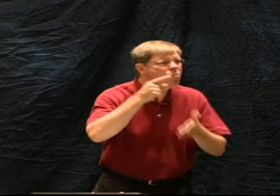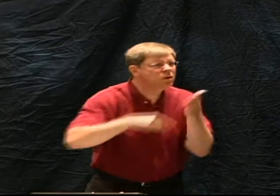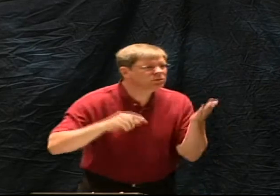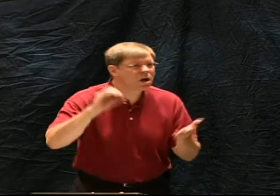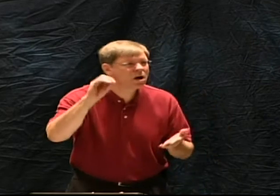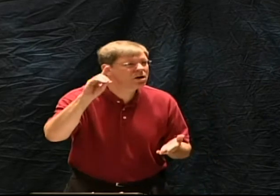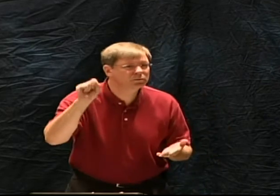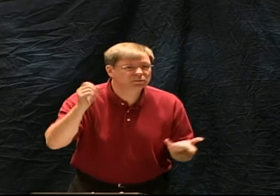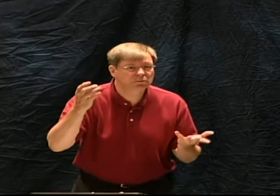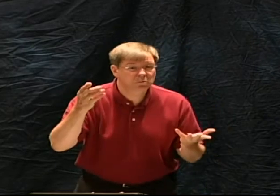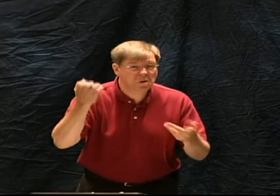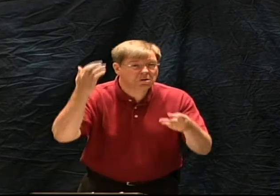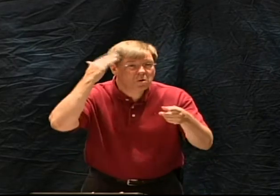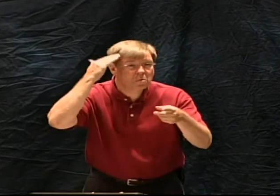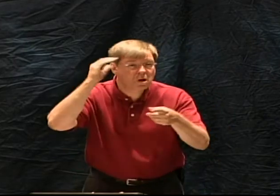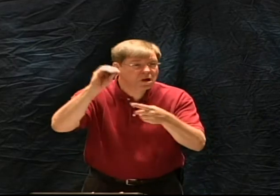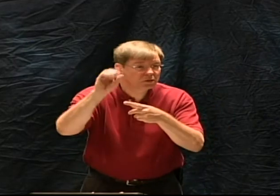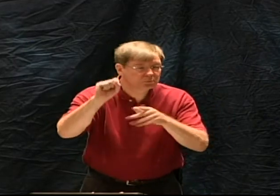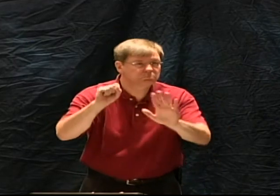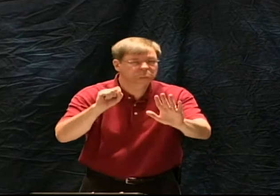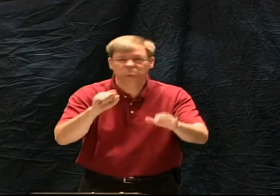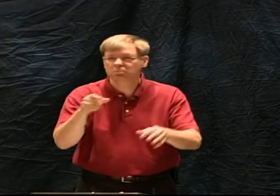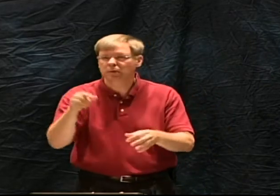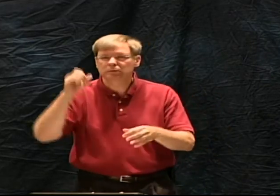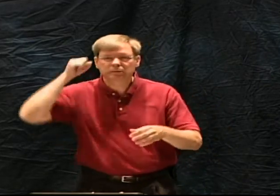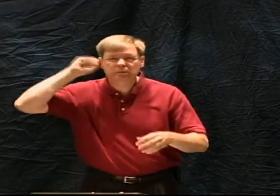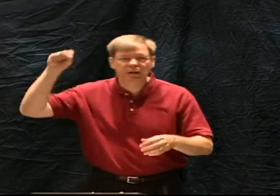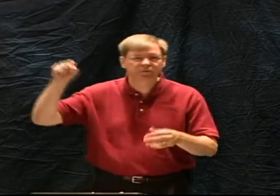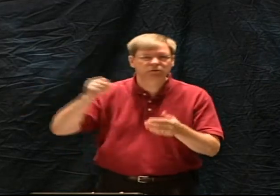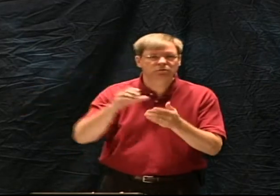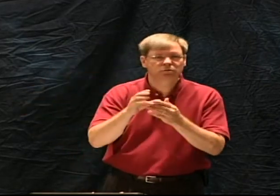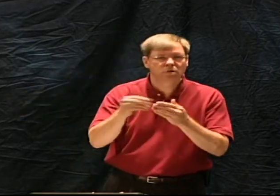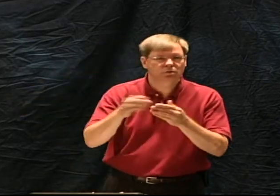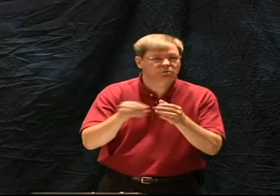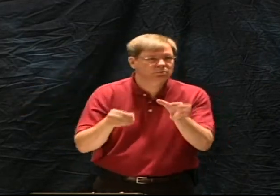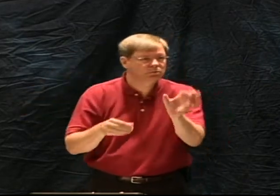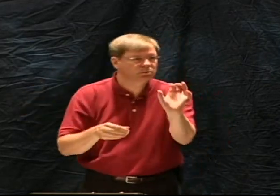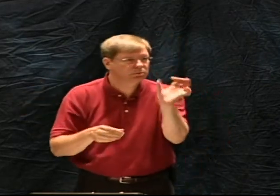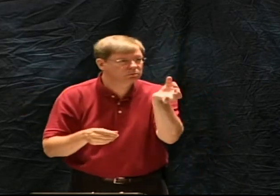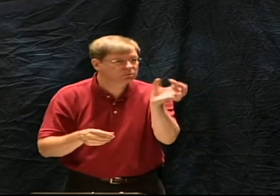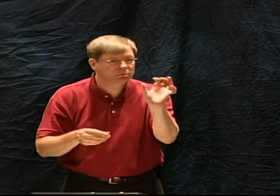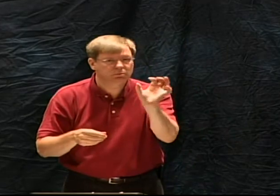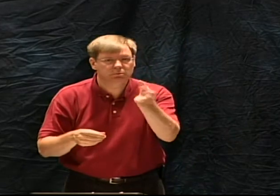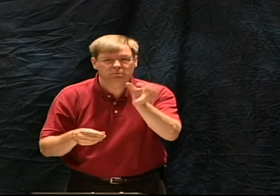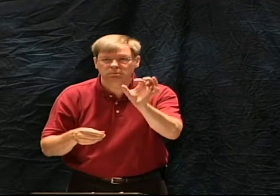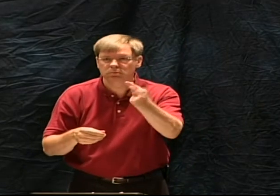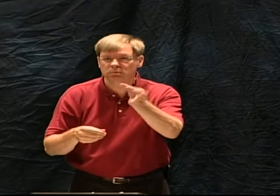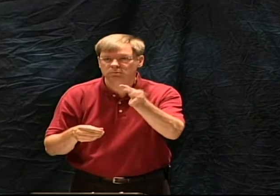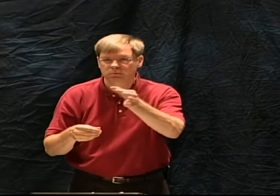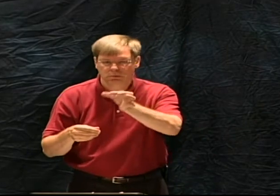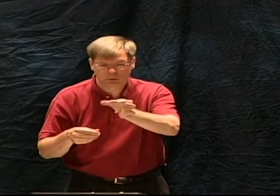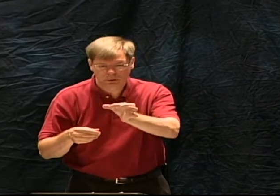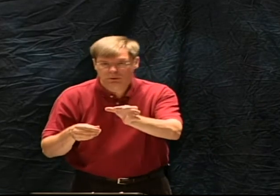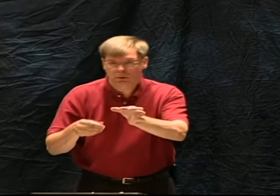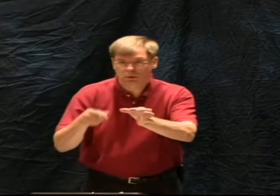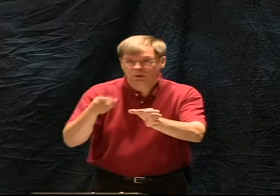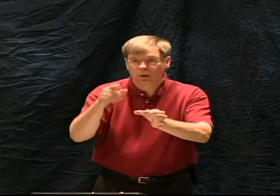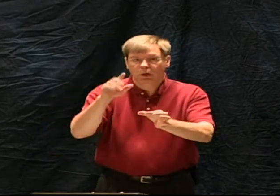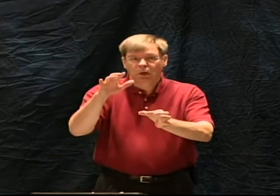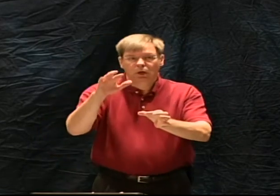that the odds of eight of those prophecies being fulfilled are one in